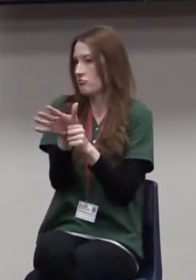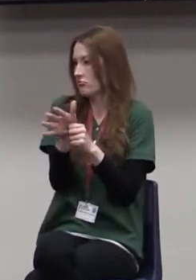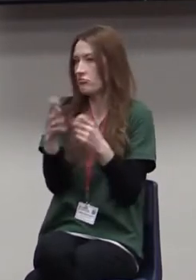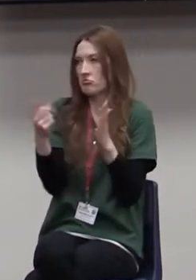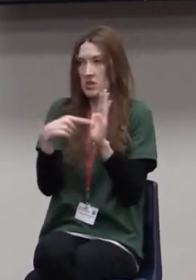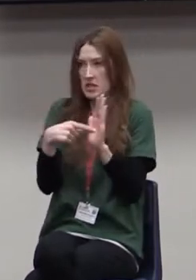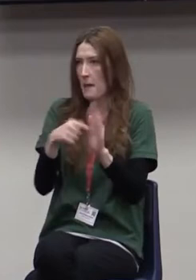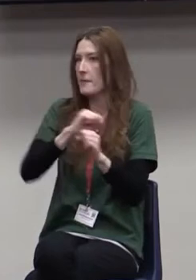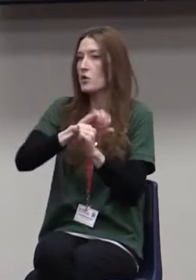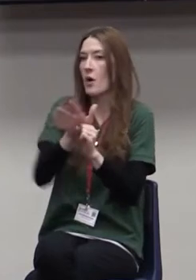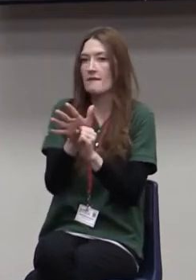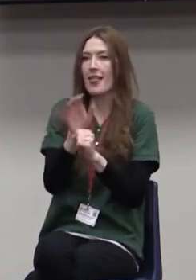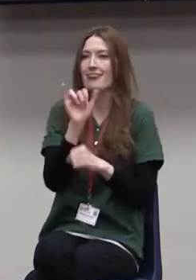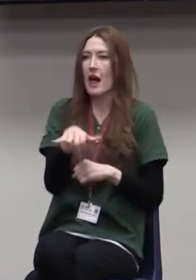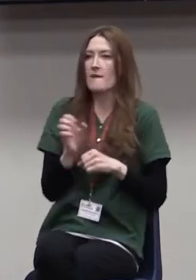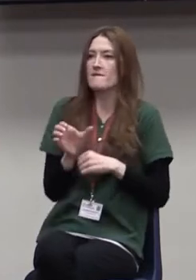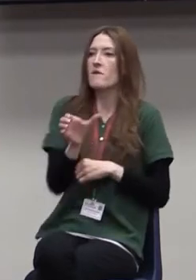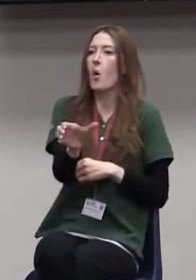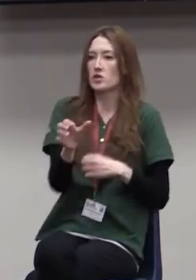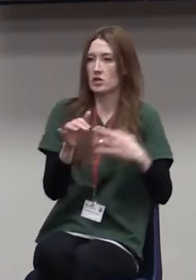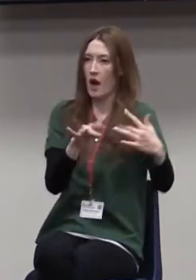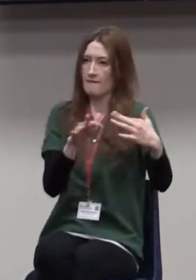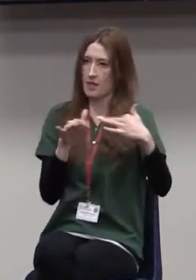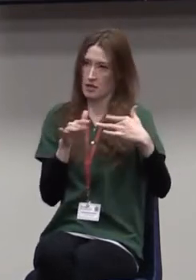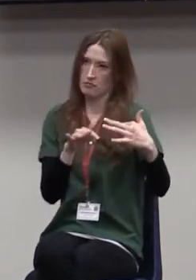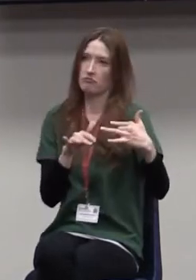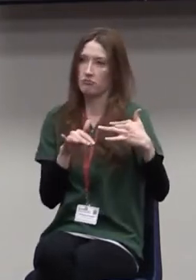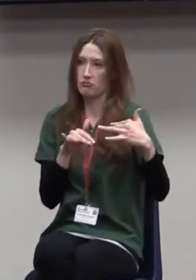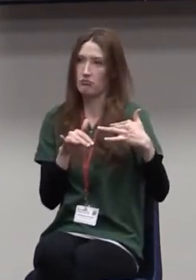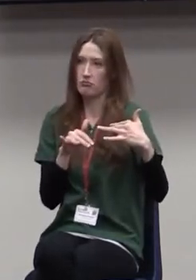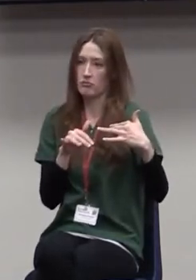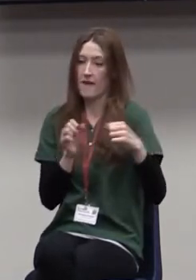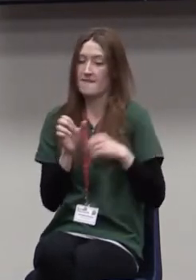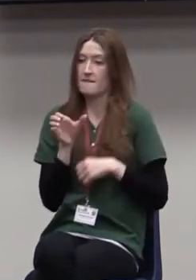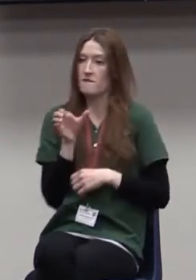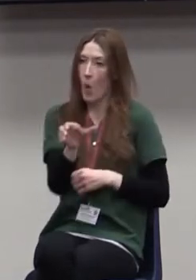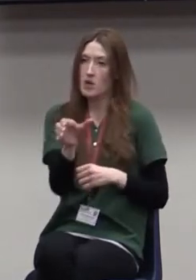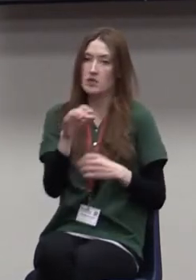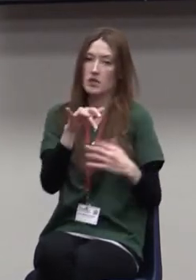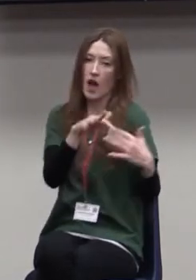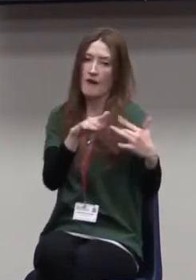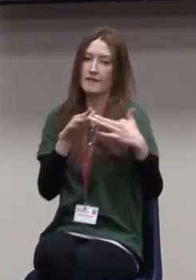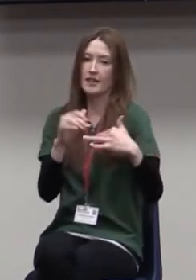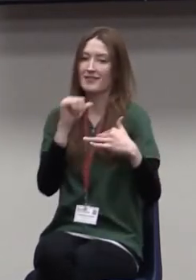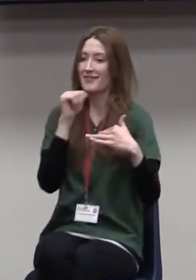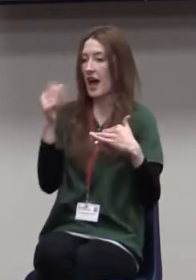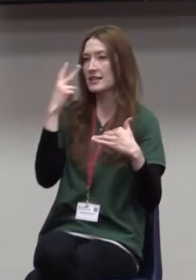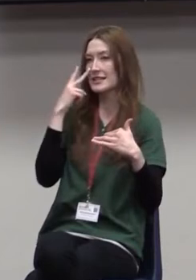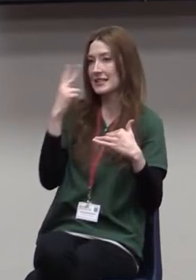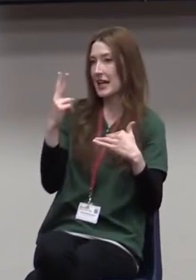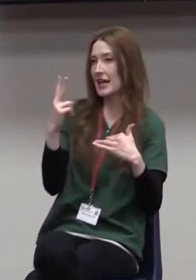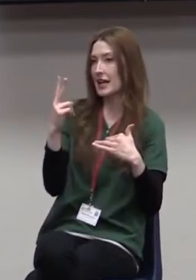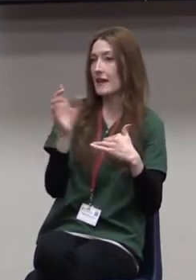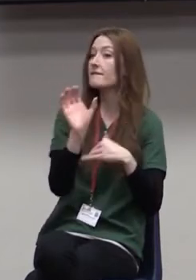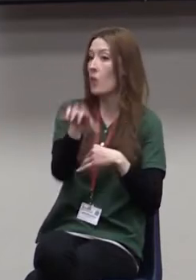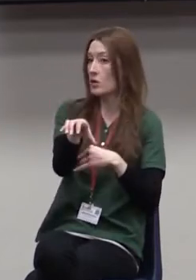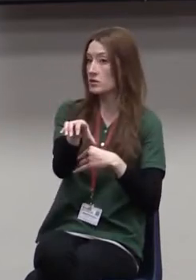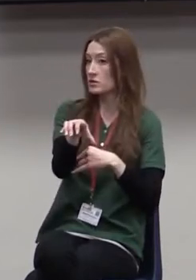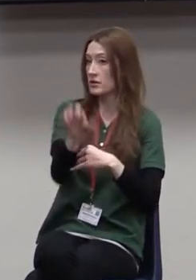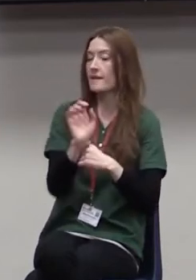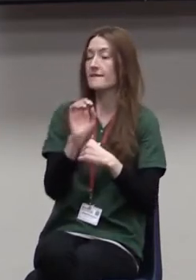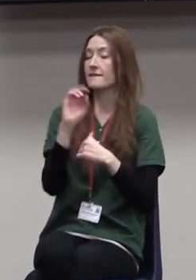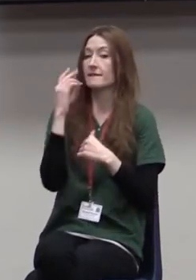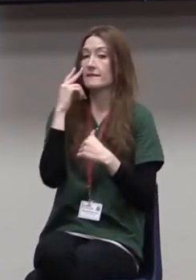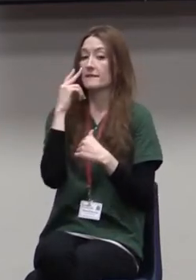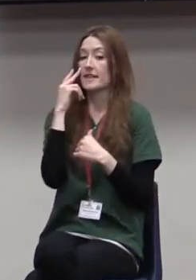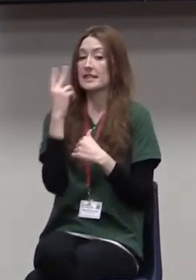forced conflict. But forced conflict isn't just seen in the form of a pandemic that hits. A